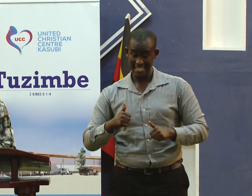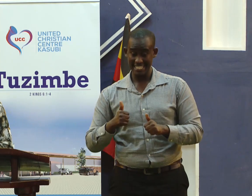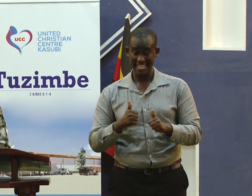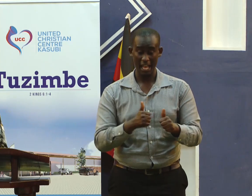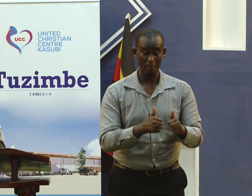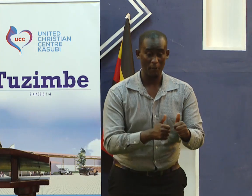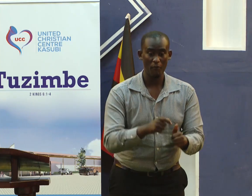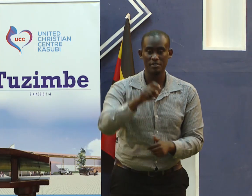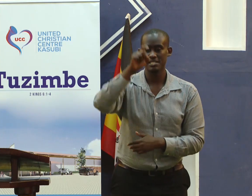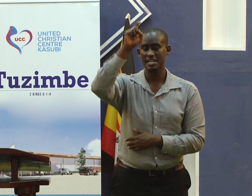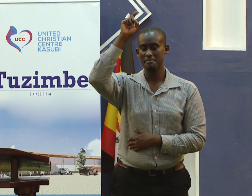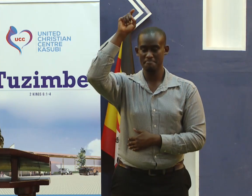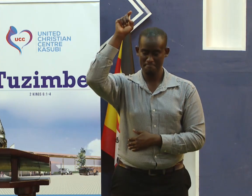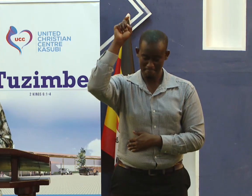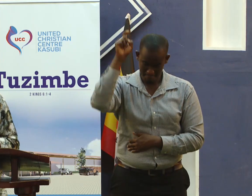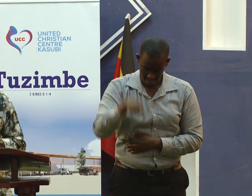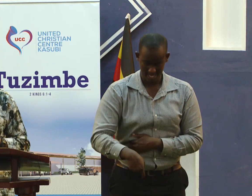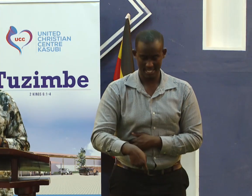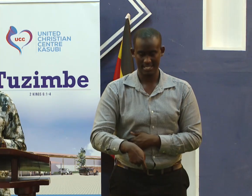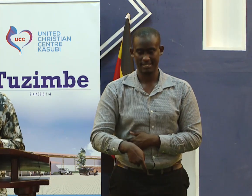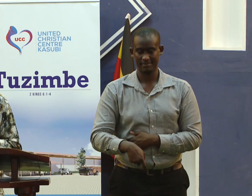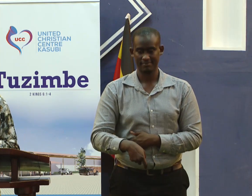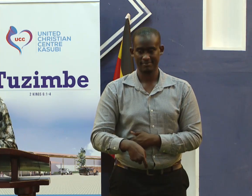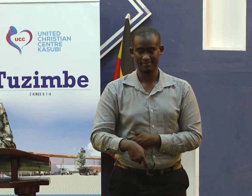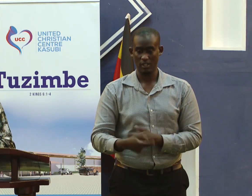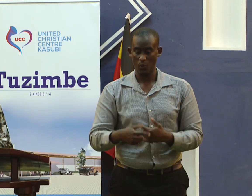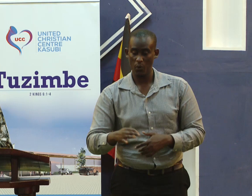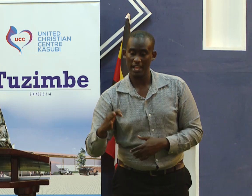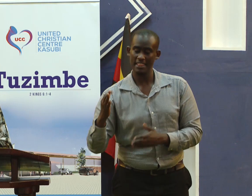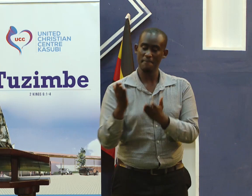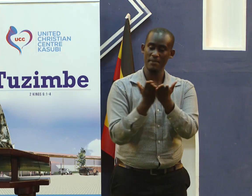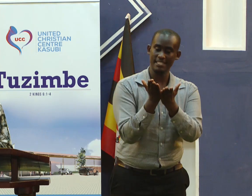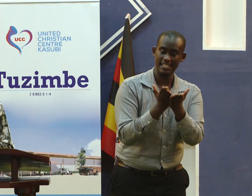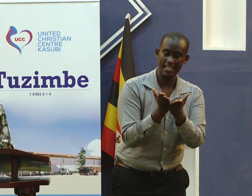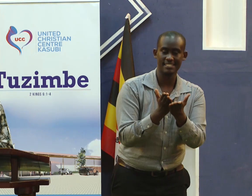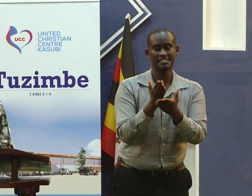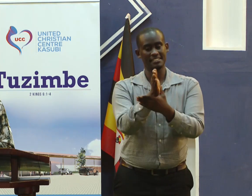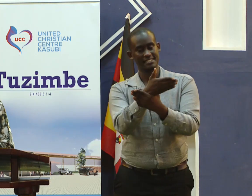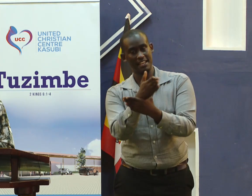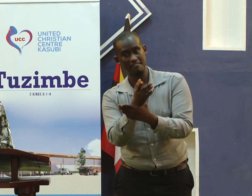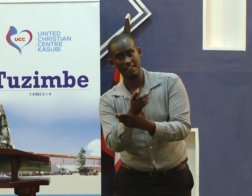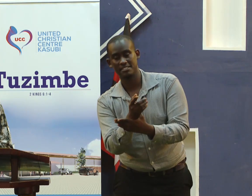But we as the teachers it's upon us we the ministers